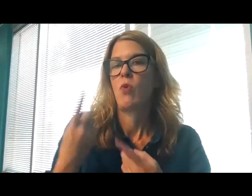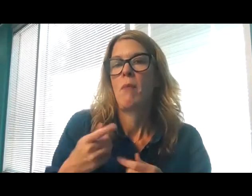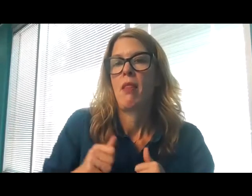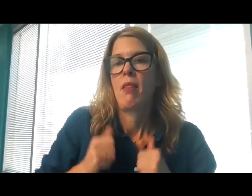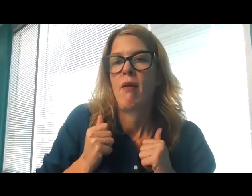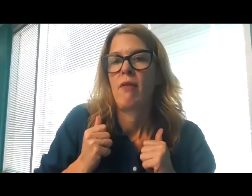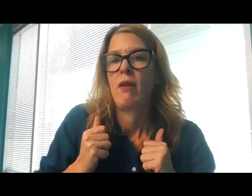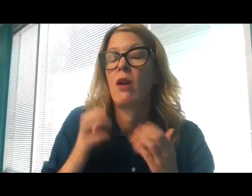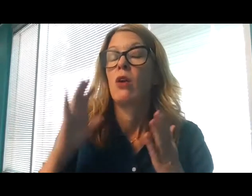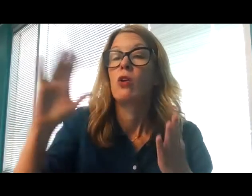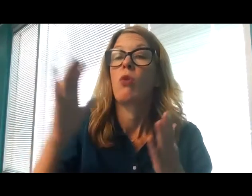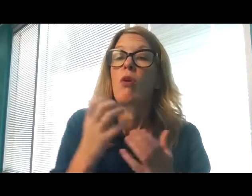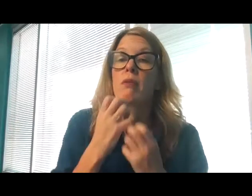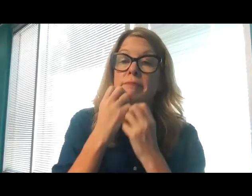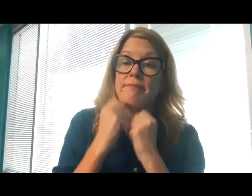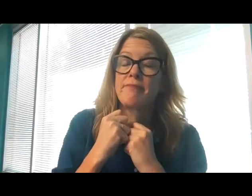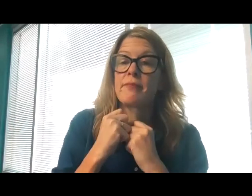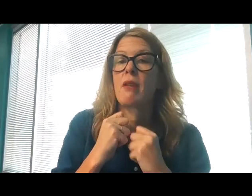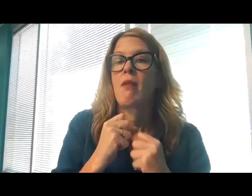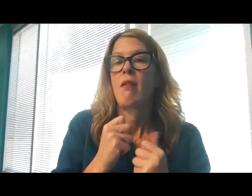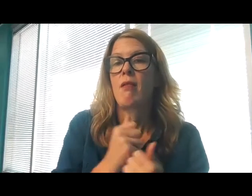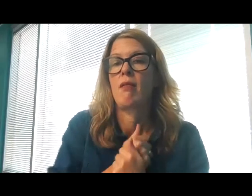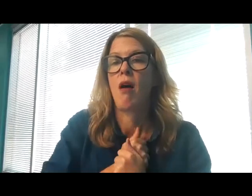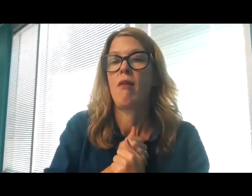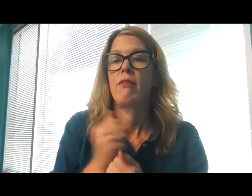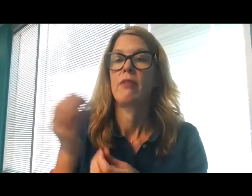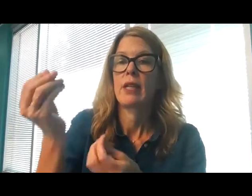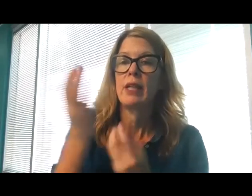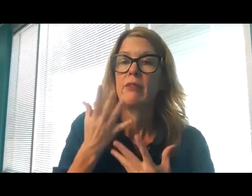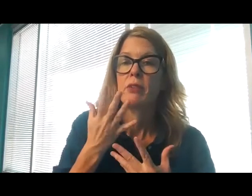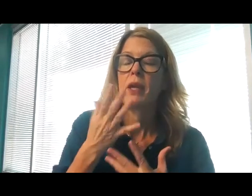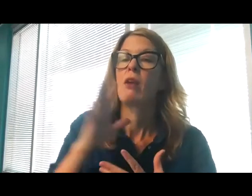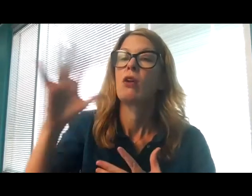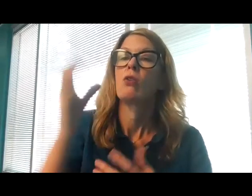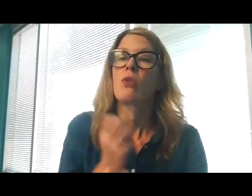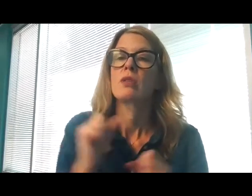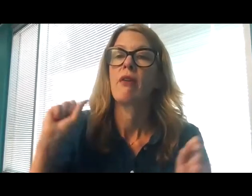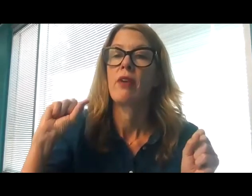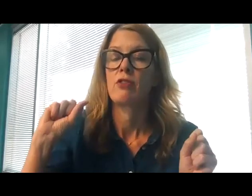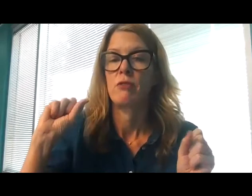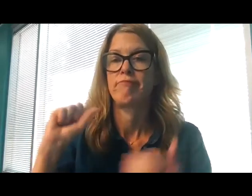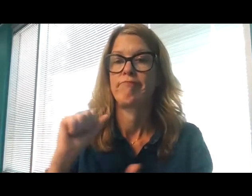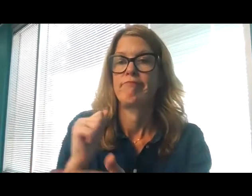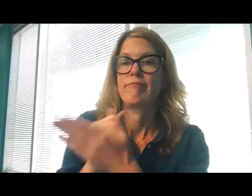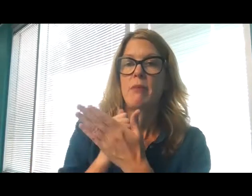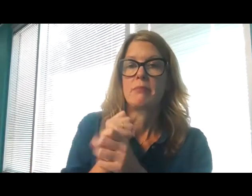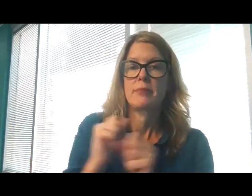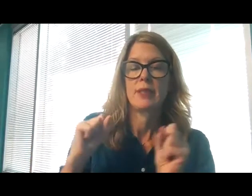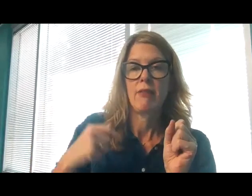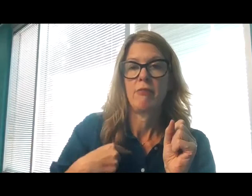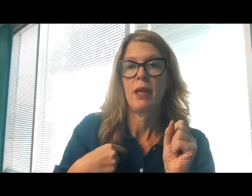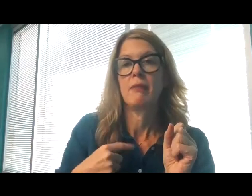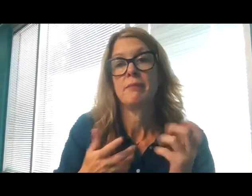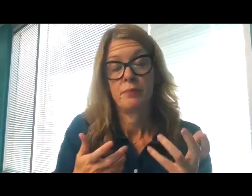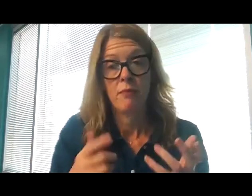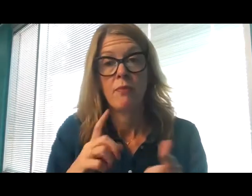Let your loving kindness come to me, O Lord, and your salvation according to your promise. Then shall I